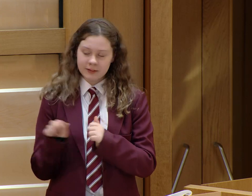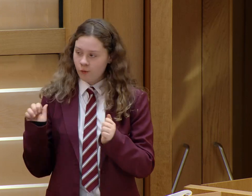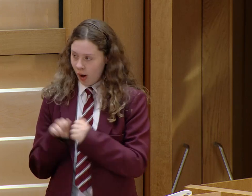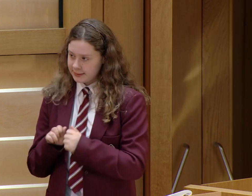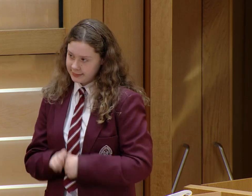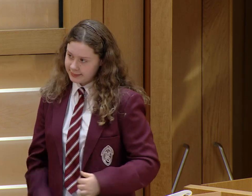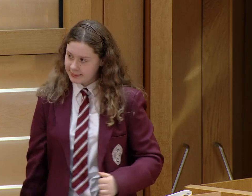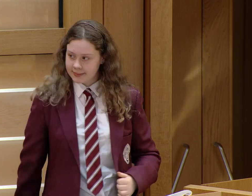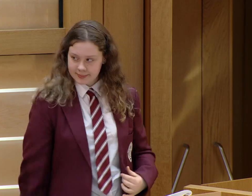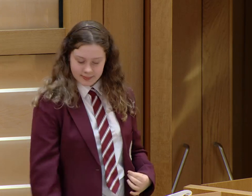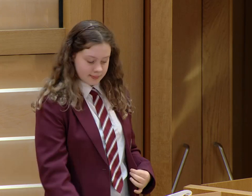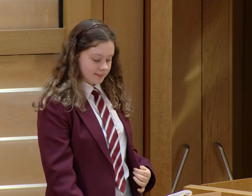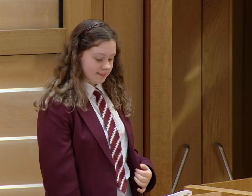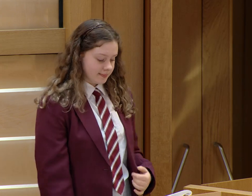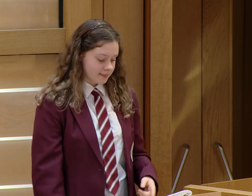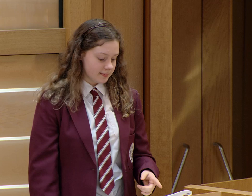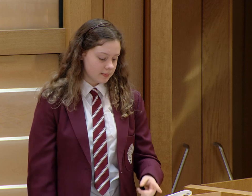pleased to meet them. And that's where I met my best friend.